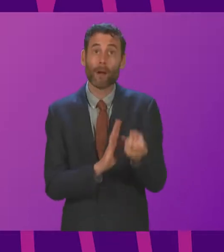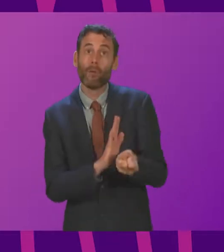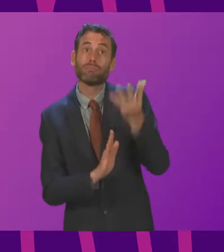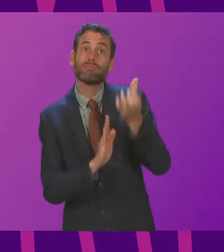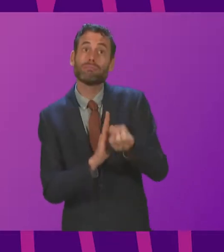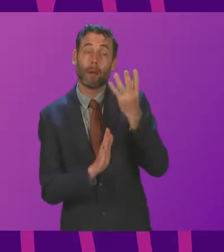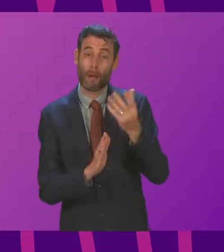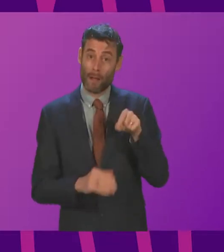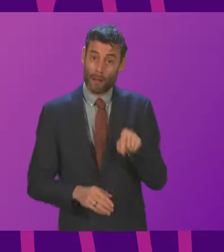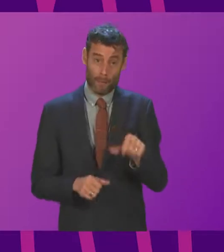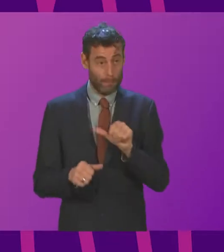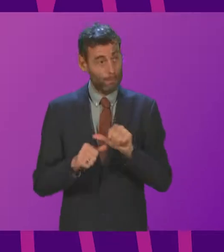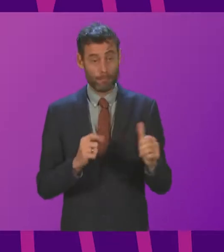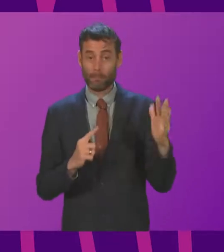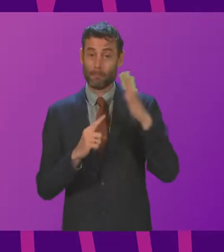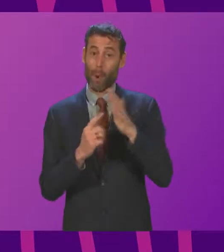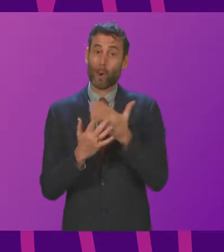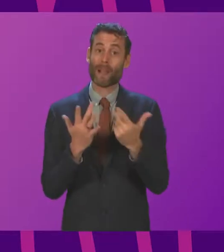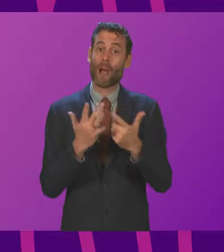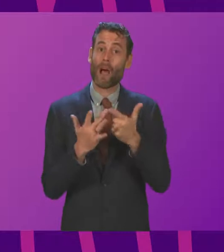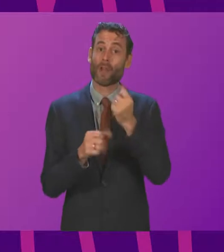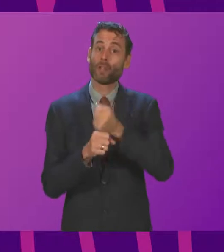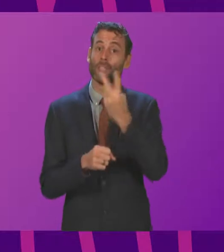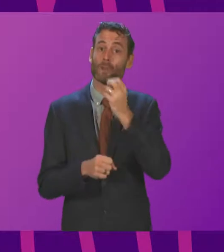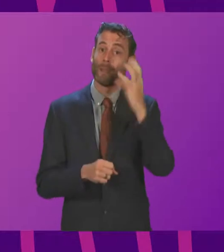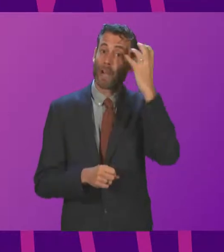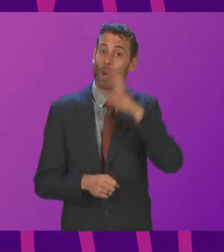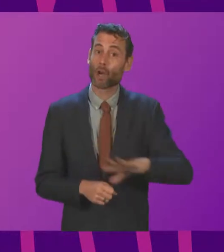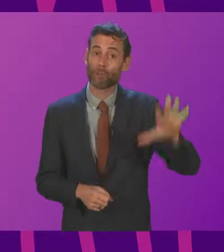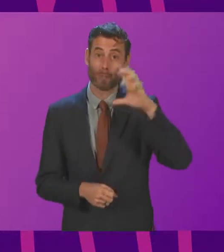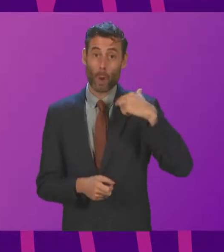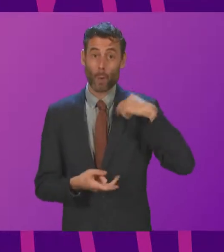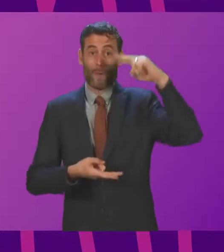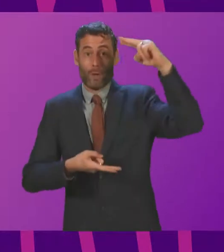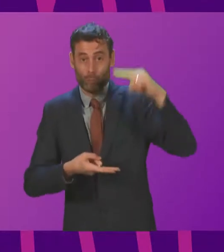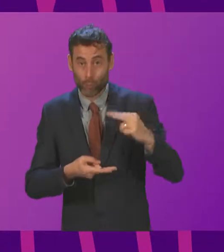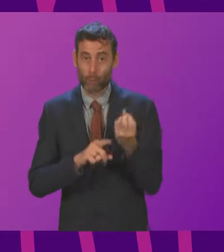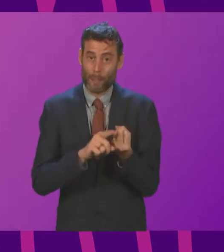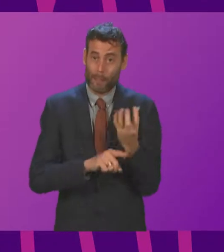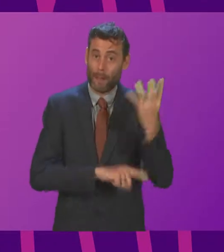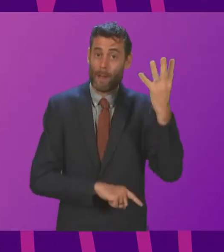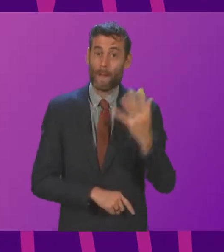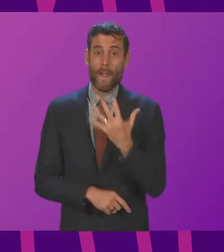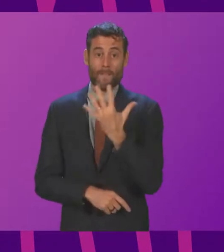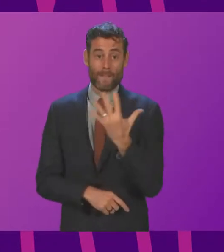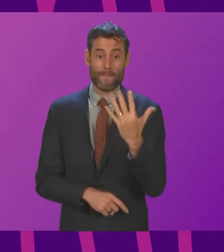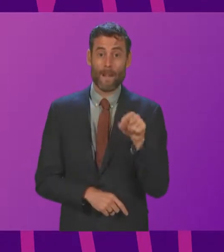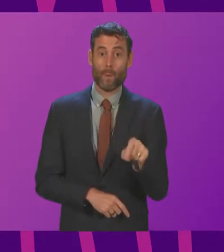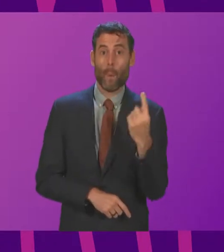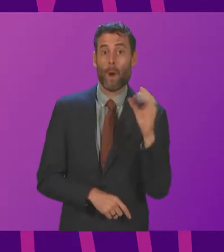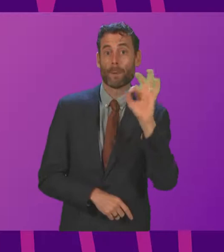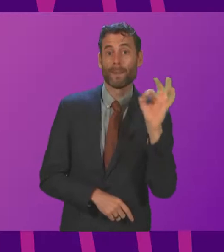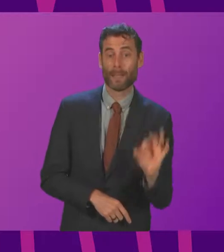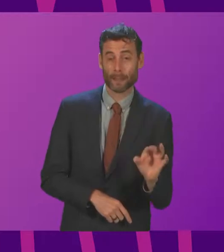G20 country. We have reduced emissions by 51.5%. Yes, our target said that should have been